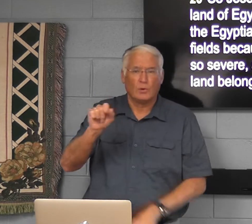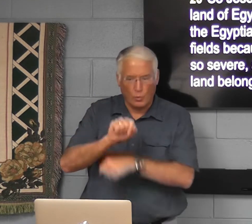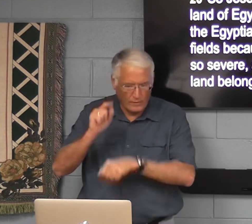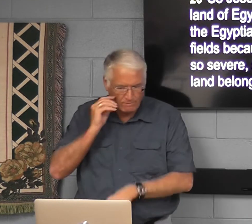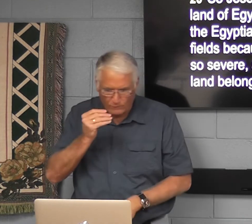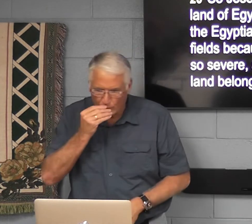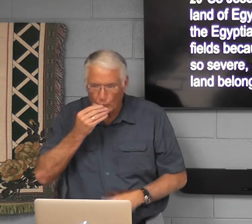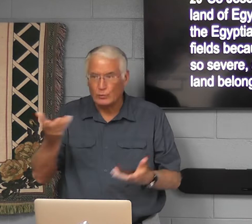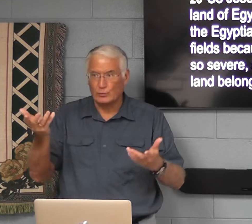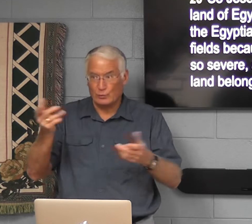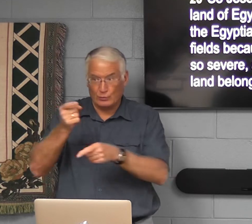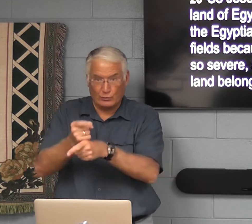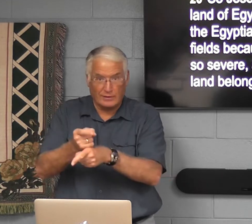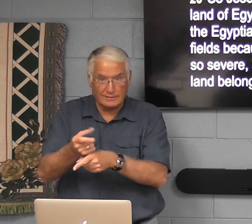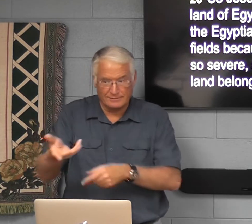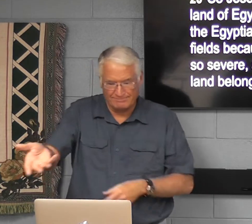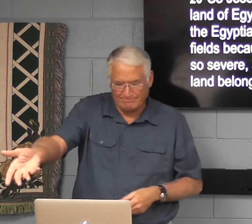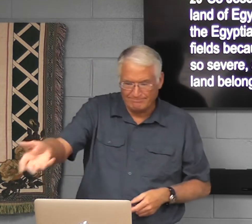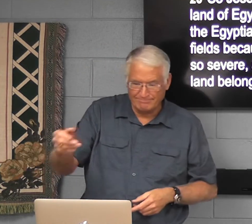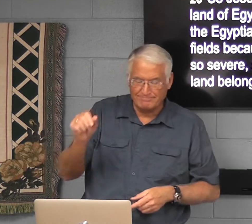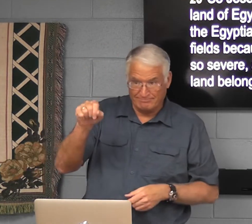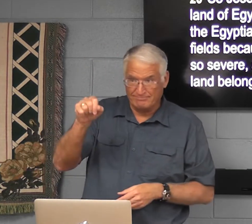And they would work for food. Right?